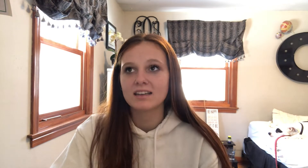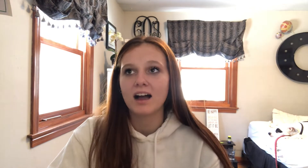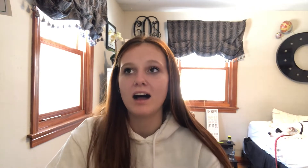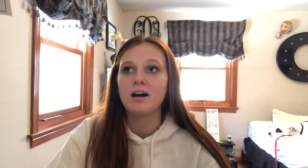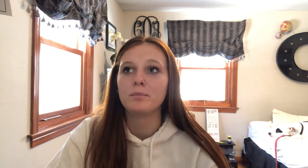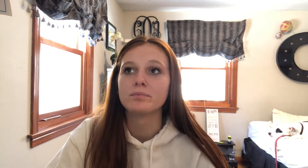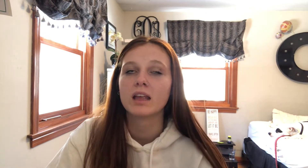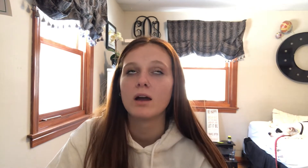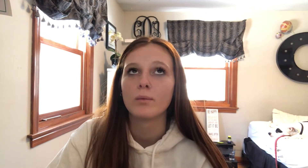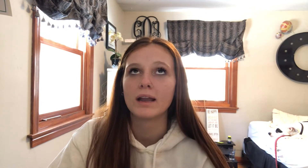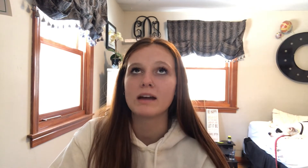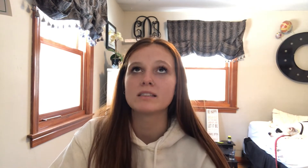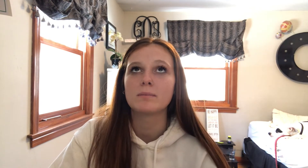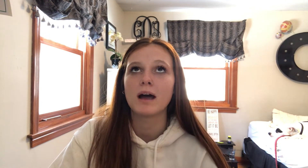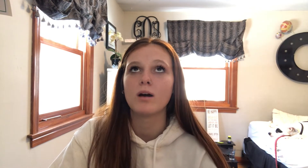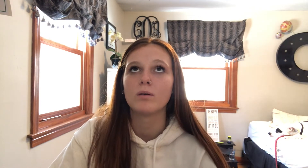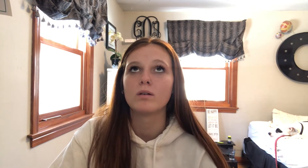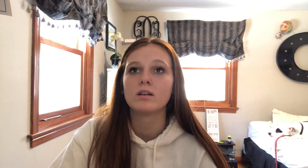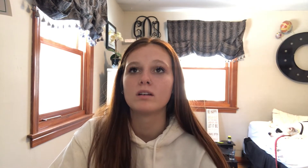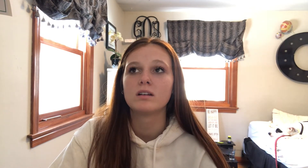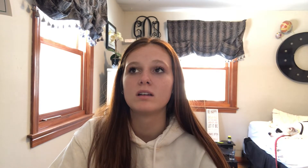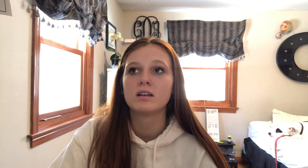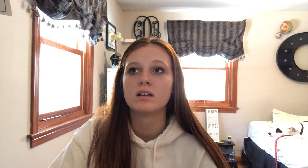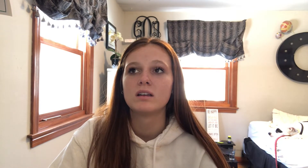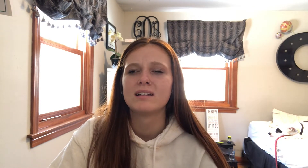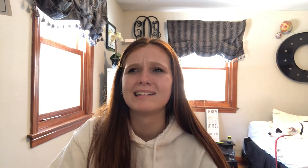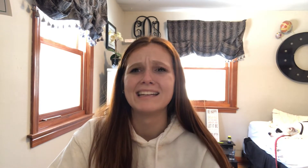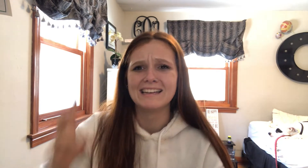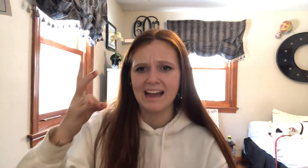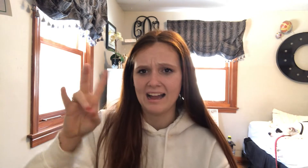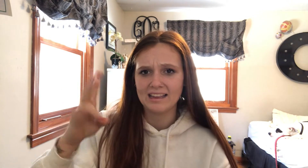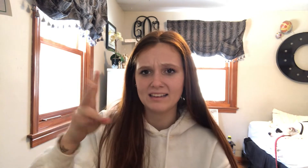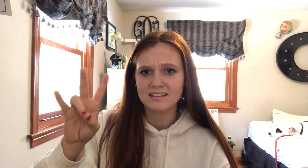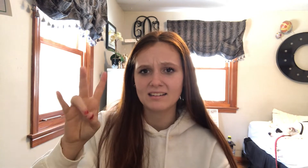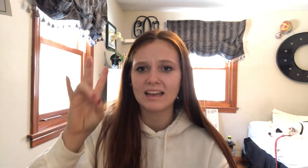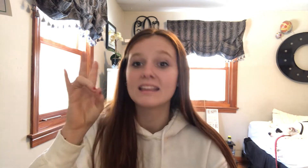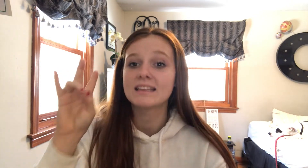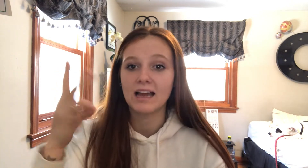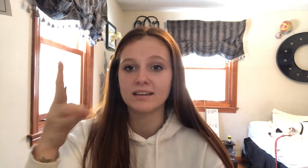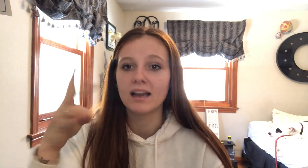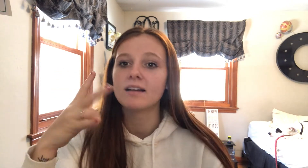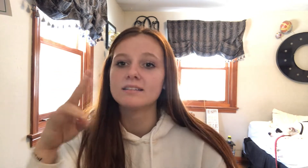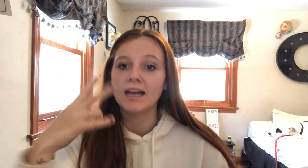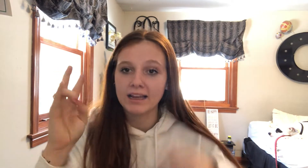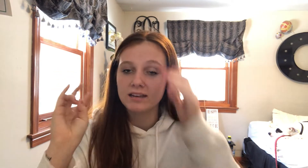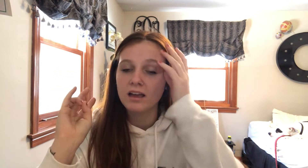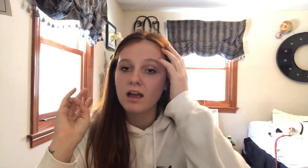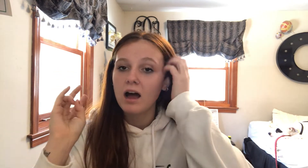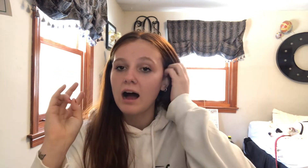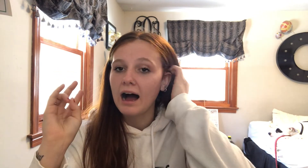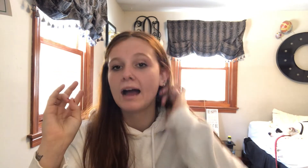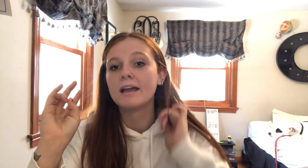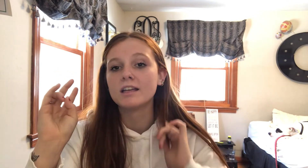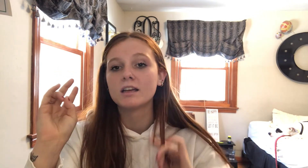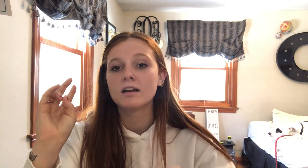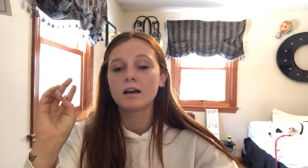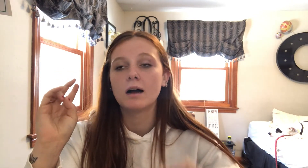Um, when I was about nine, I think nine, yeah, nine, I, um,